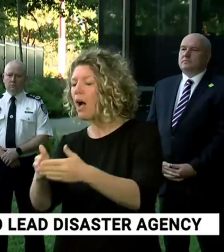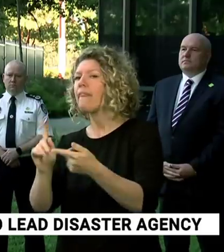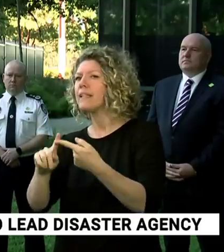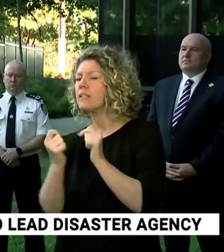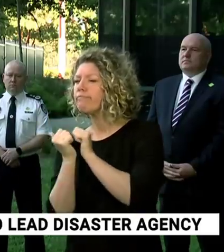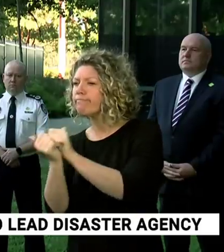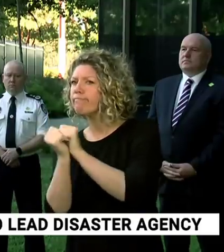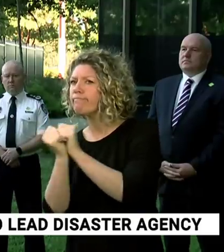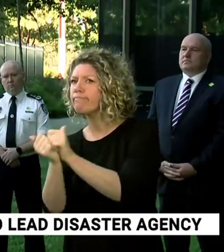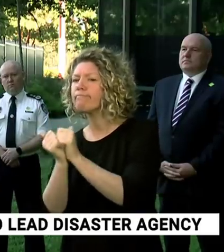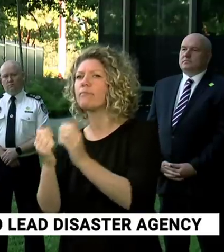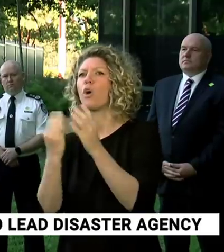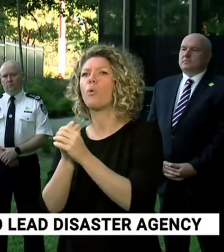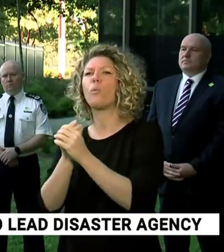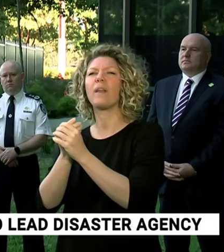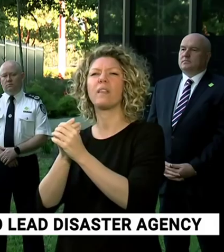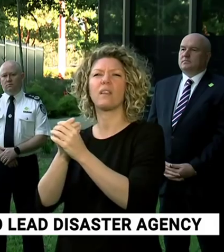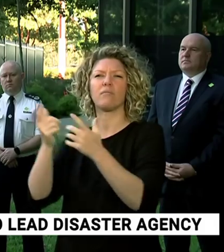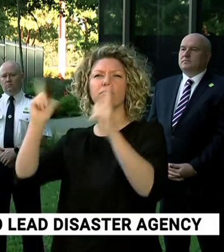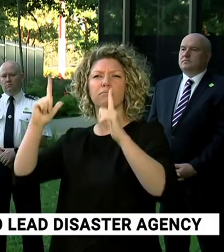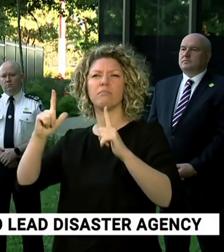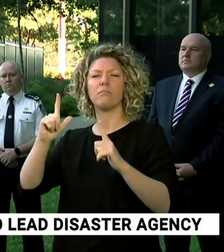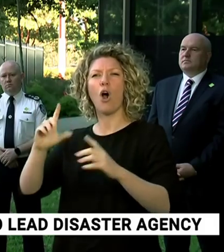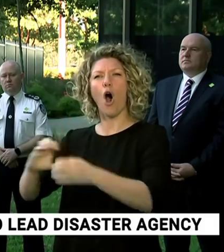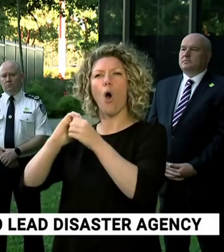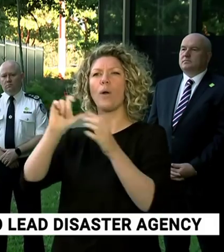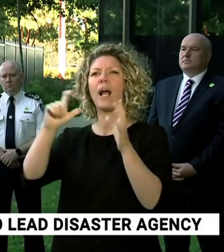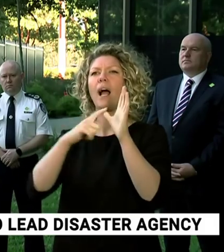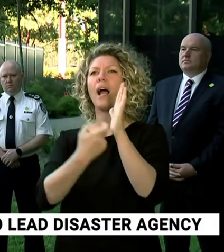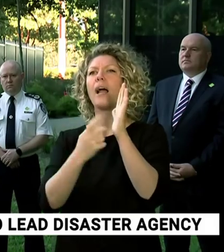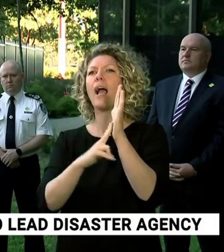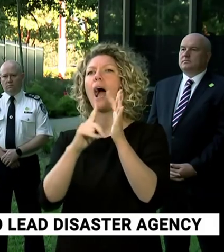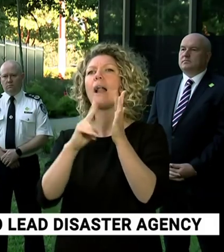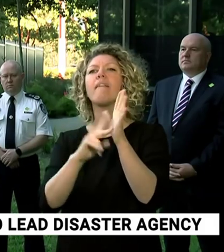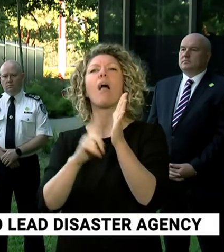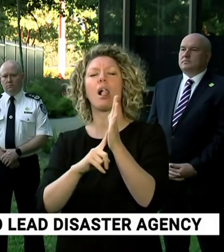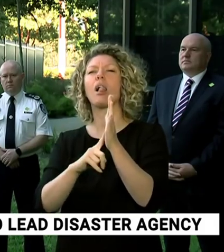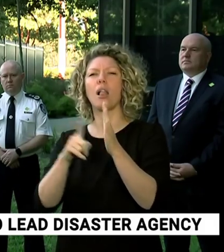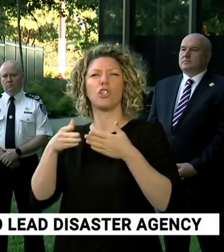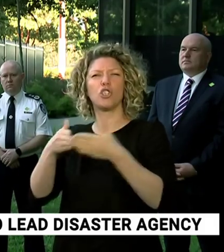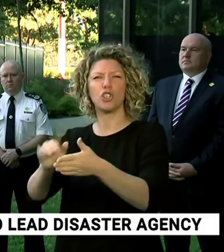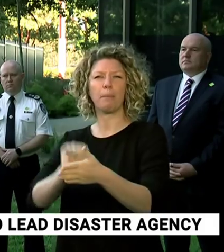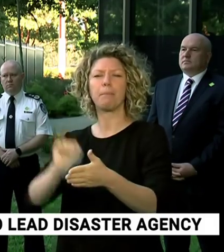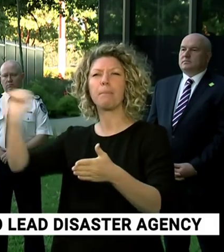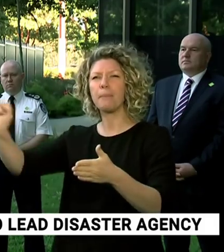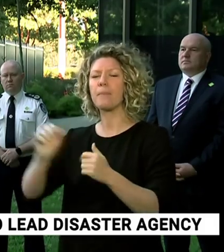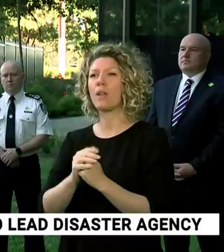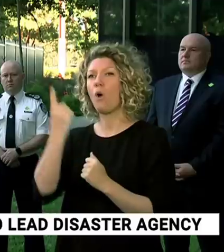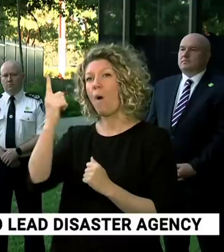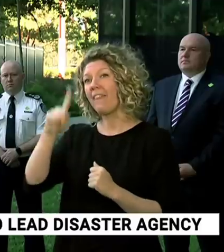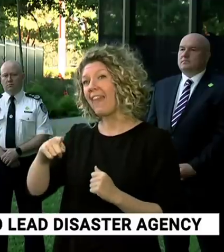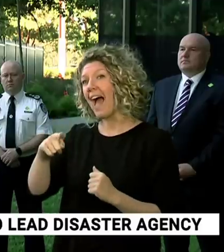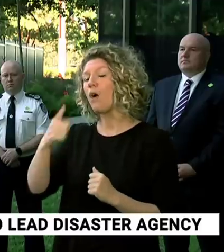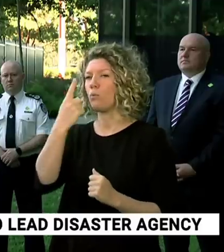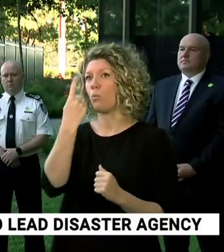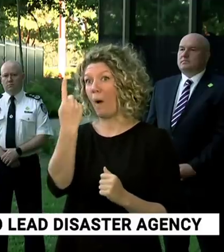work with Carnival in relation to repatriation of the individuals on the ship. There are some 1,040 crew